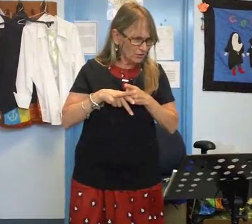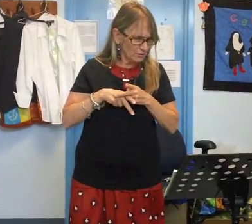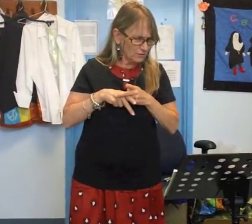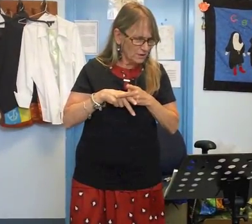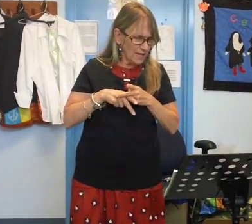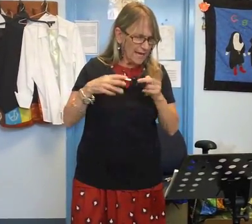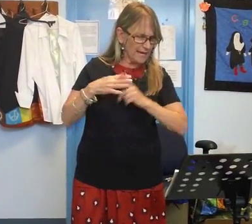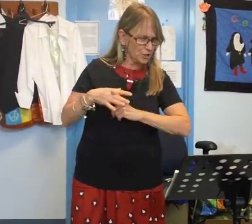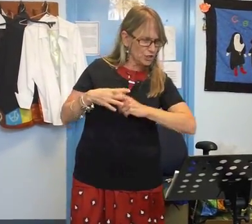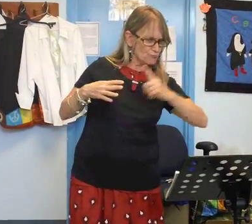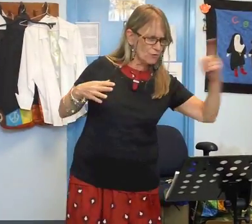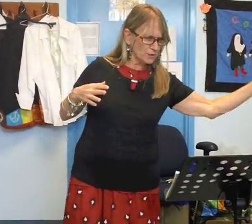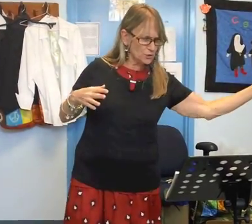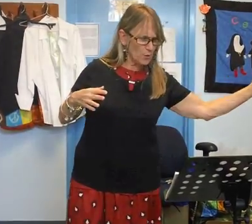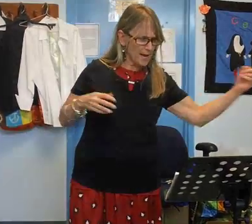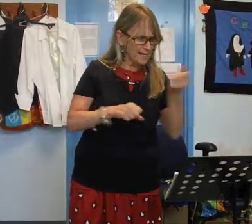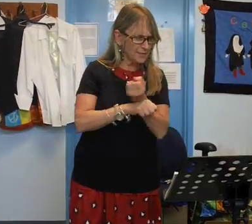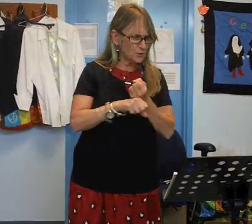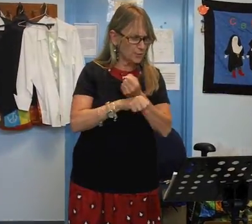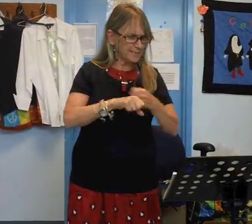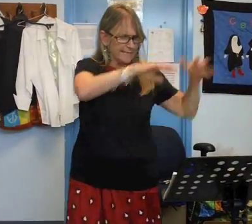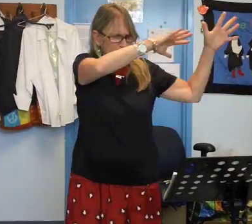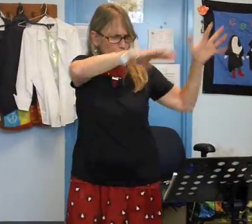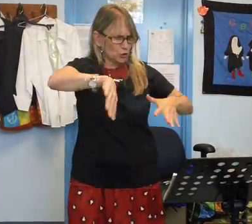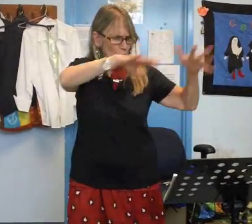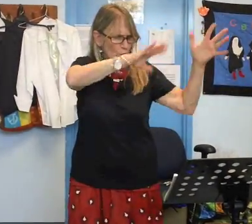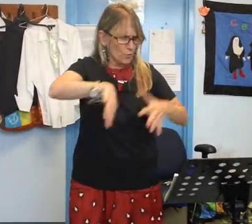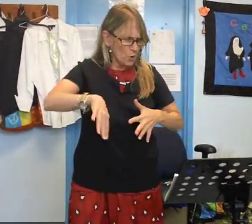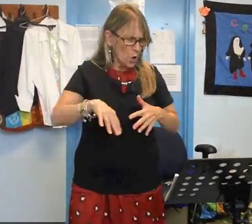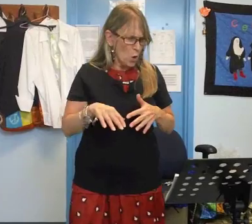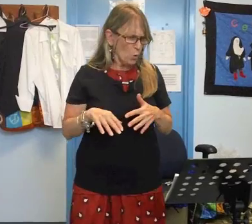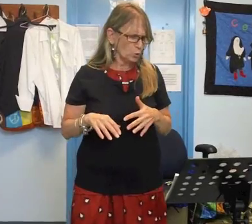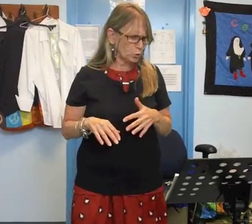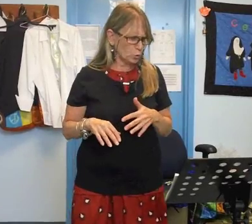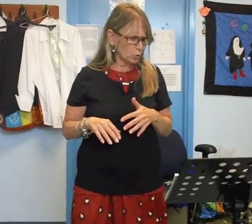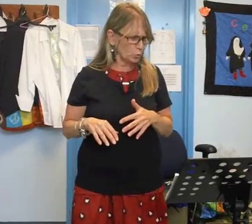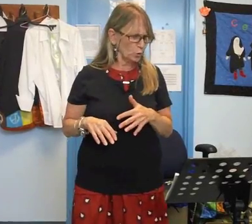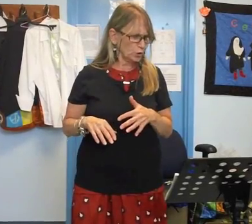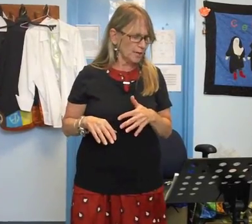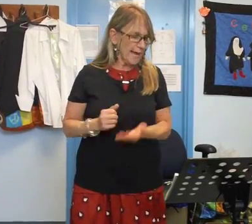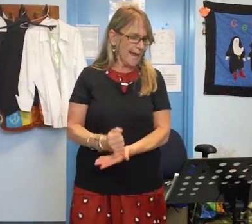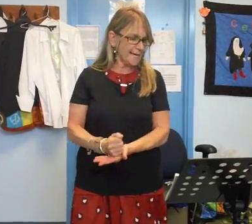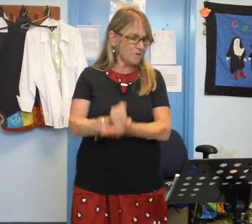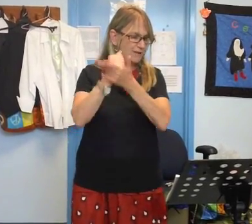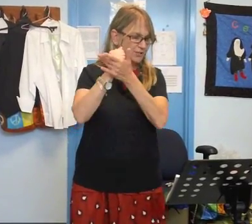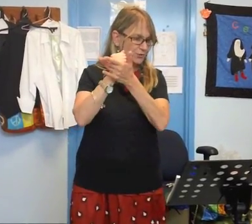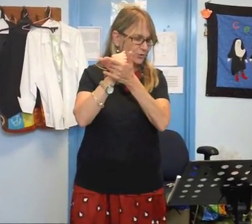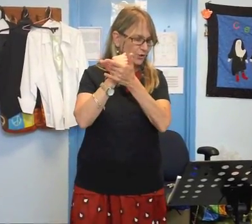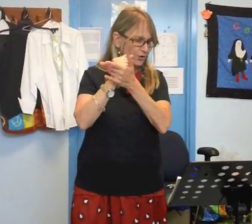and she runs away into a sandstorm whoosh whoosh whoosh and he rescues her